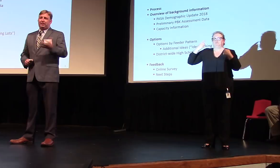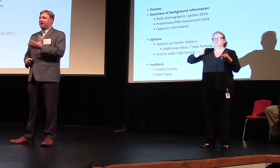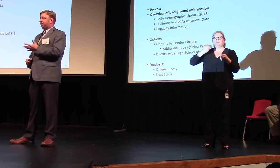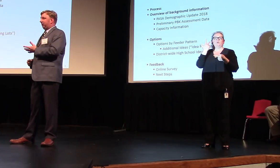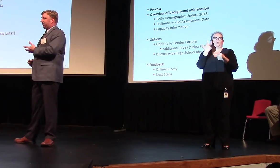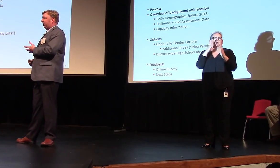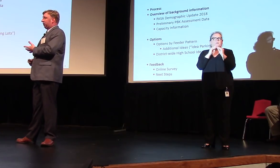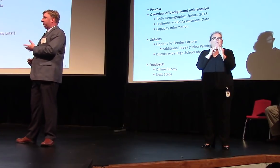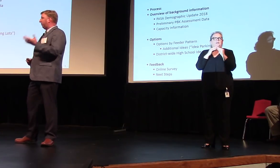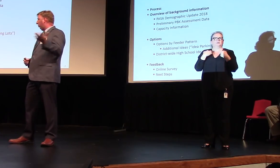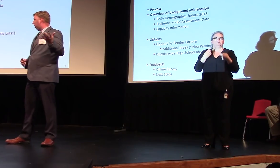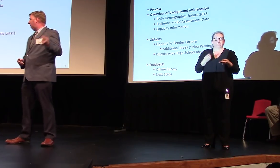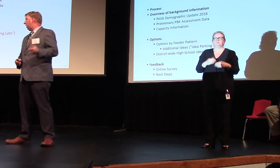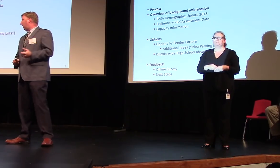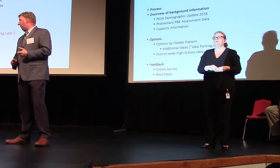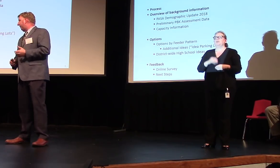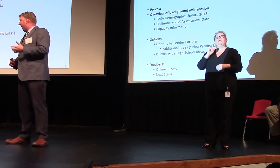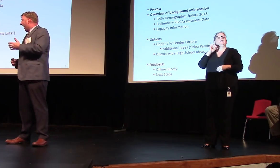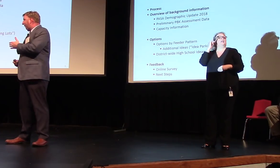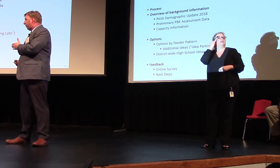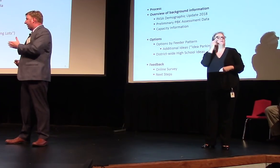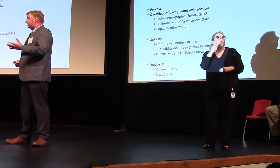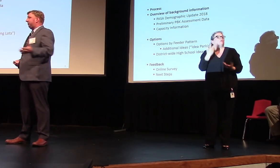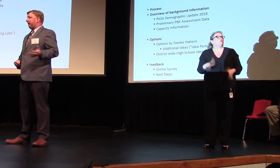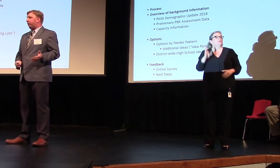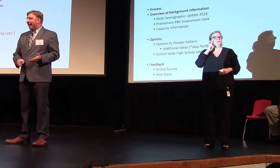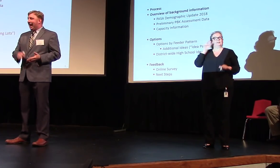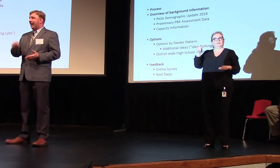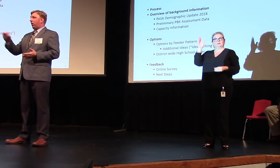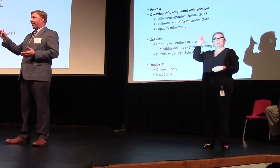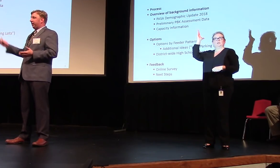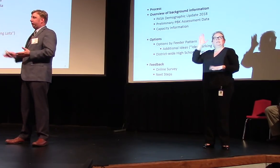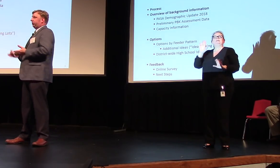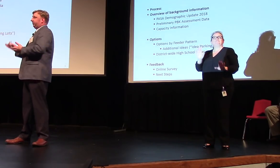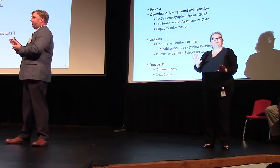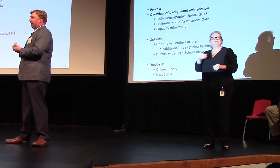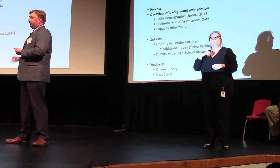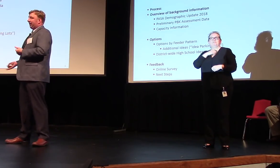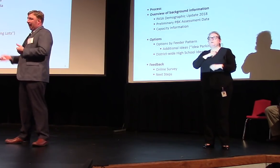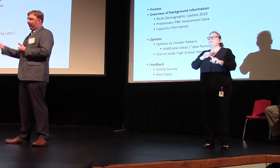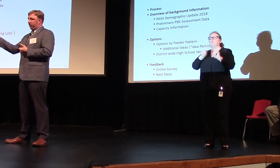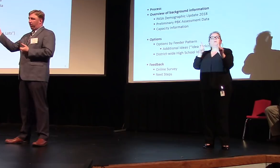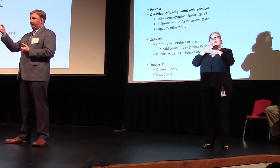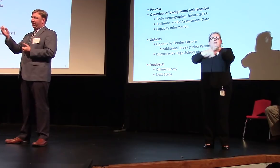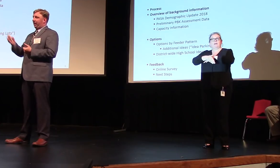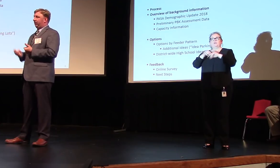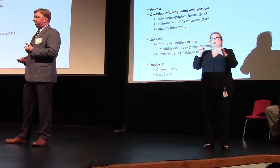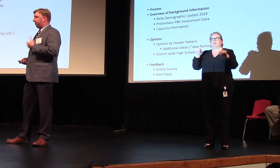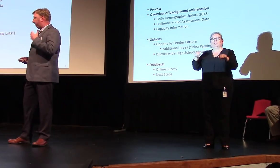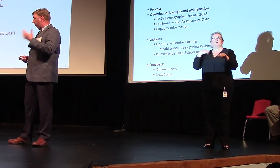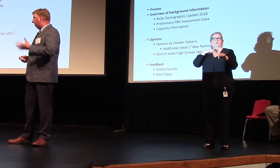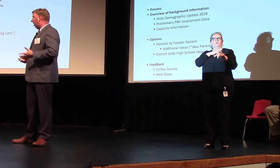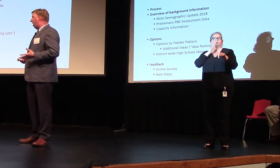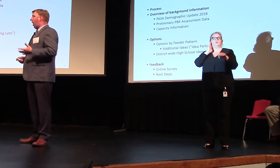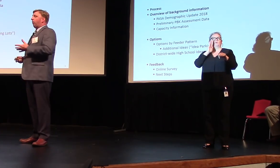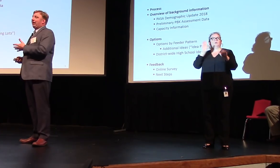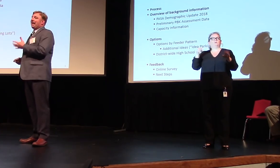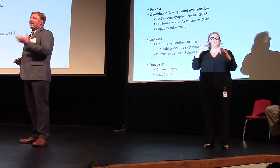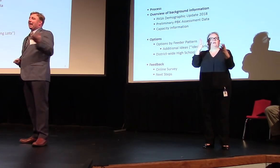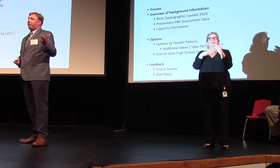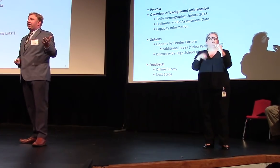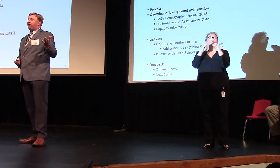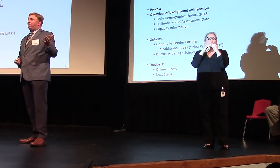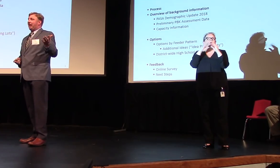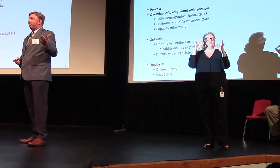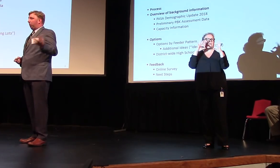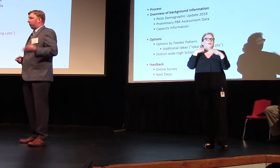you've already seen this presentation before, after each meeting we add all that additional feedback that we got on those parking lot items before. We're